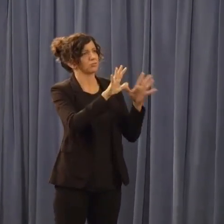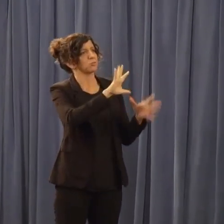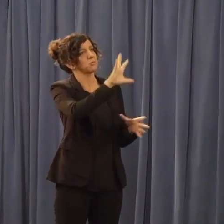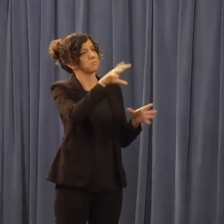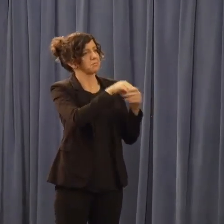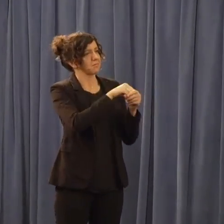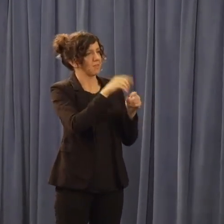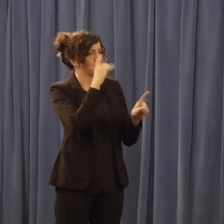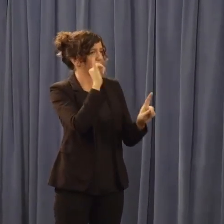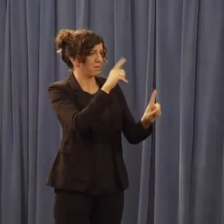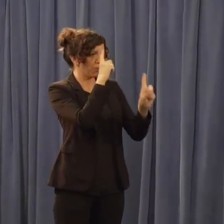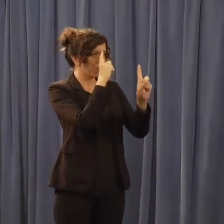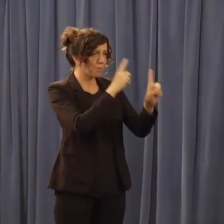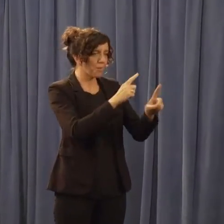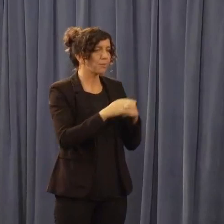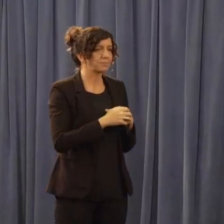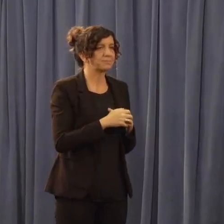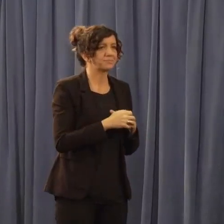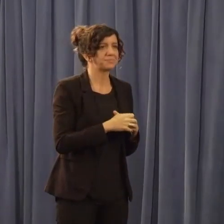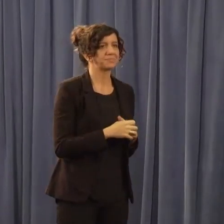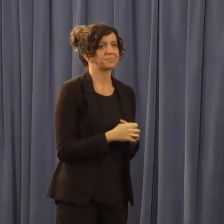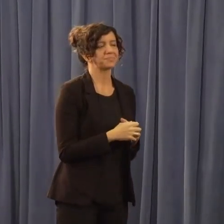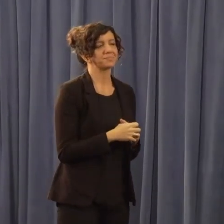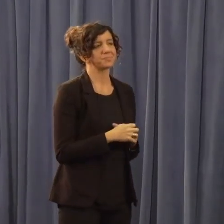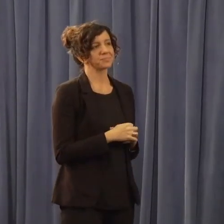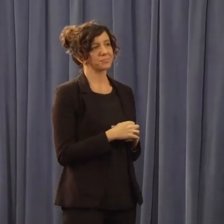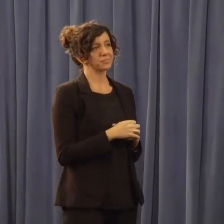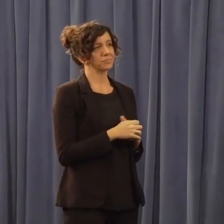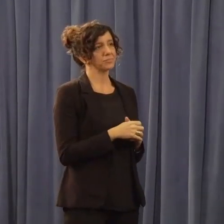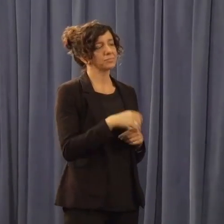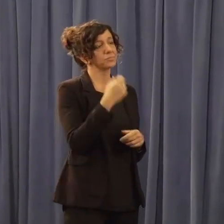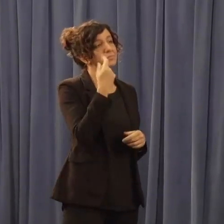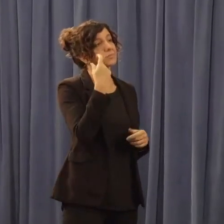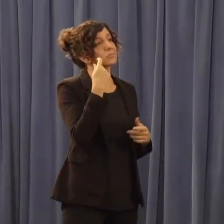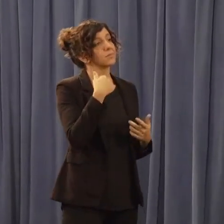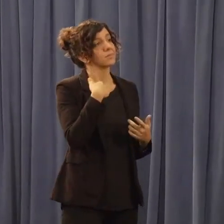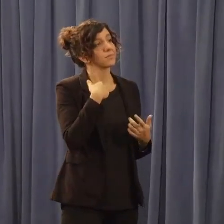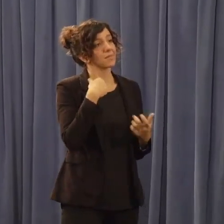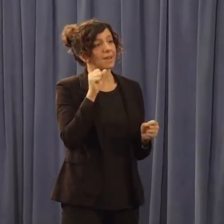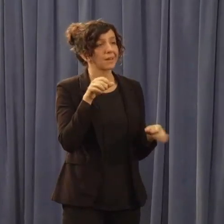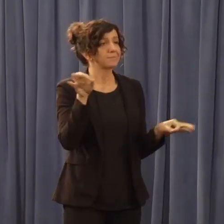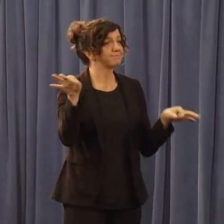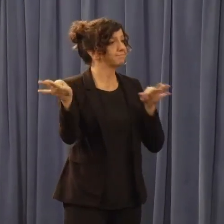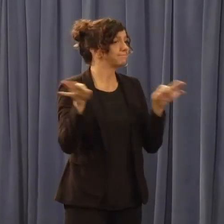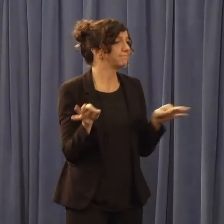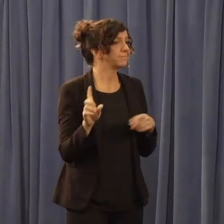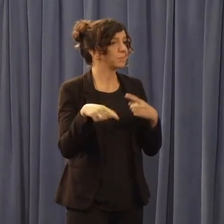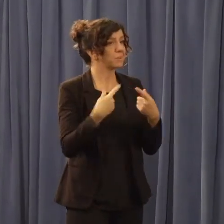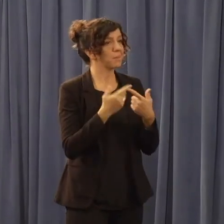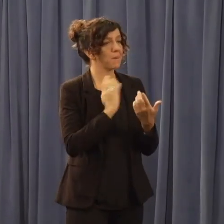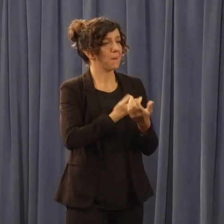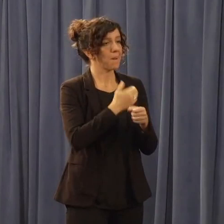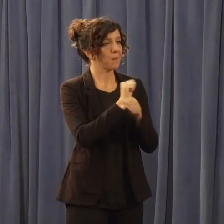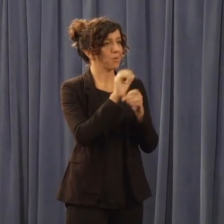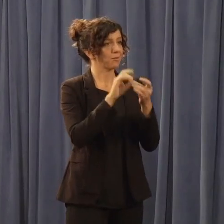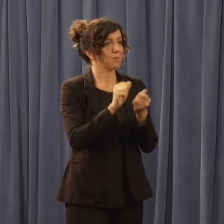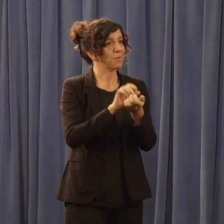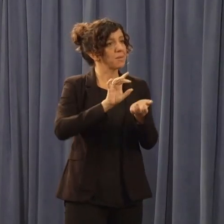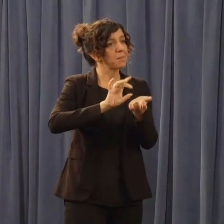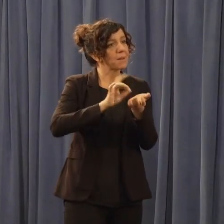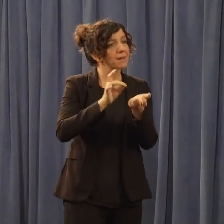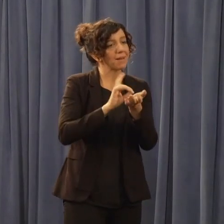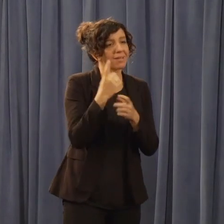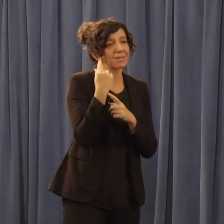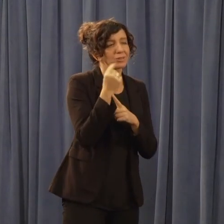this space, in this budget. I can regale you about the work we did on Medi-Cal last year with Prop